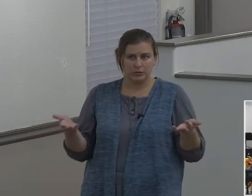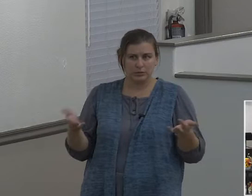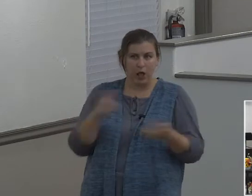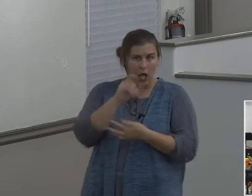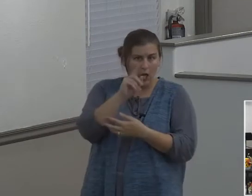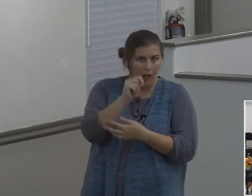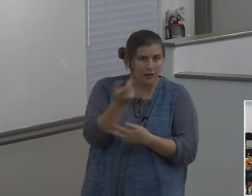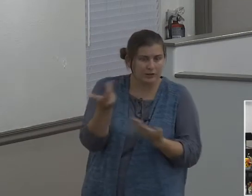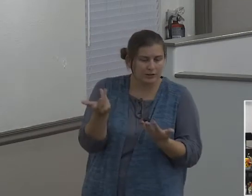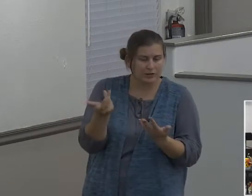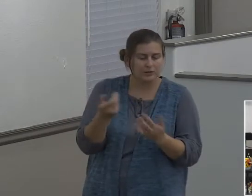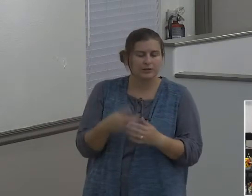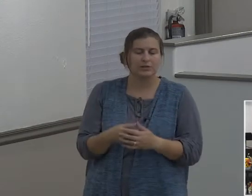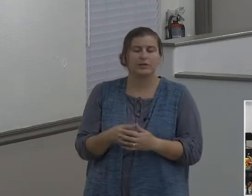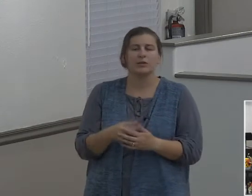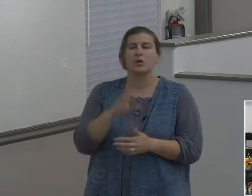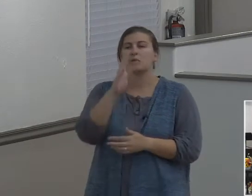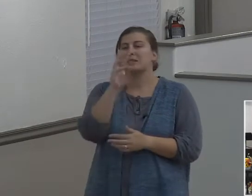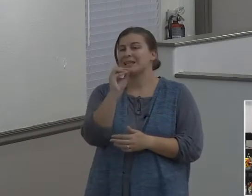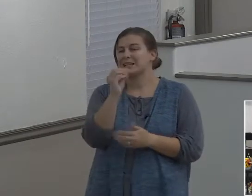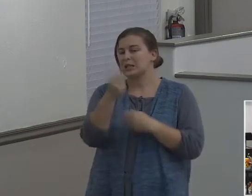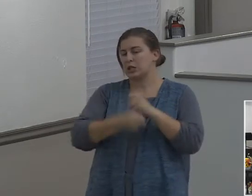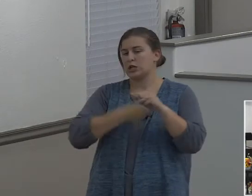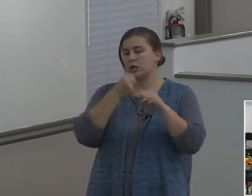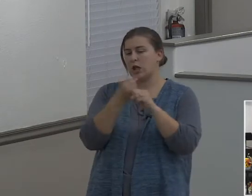60 years prior to the birth of